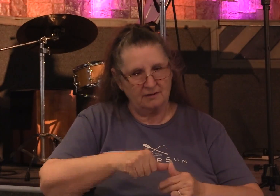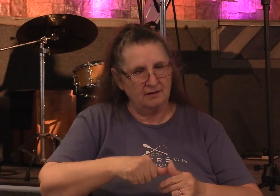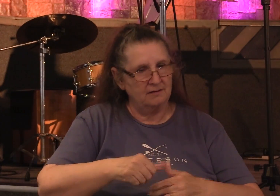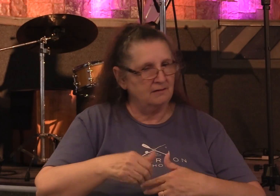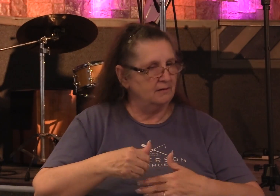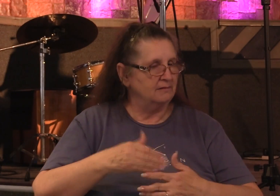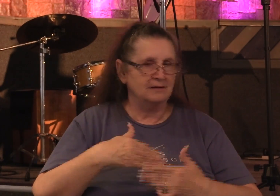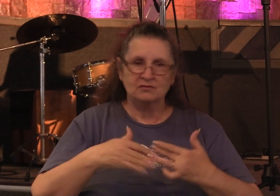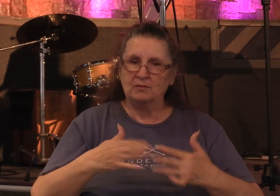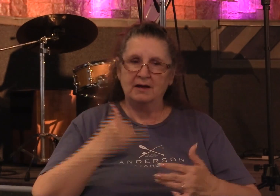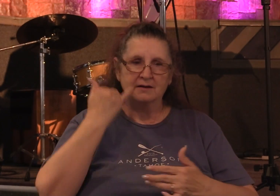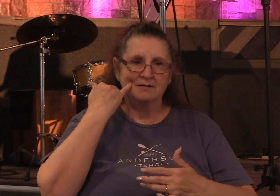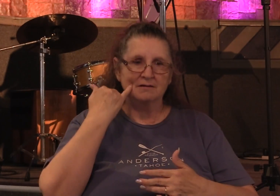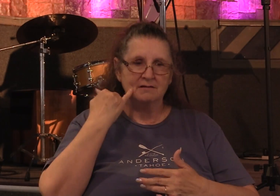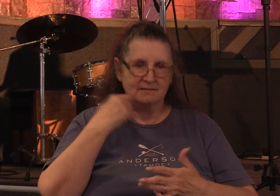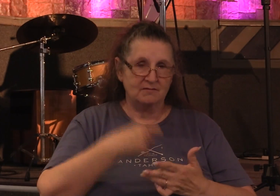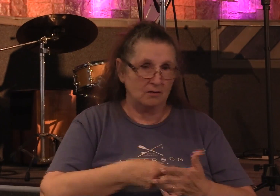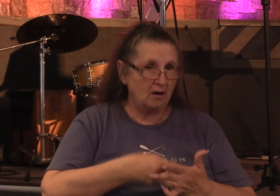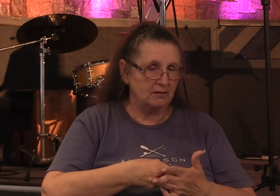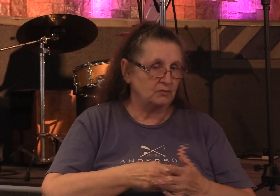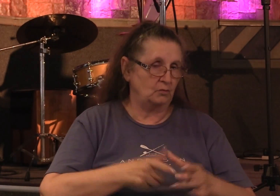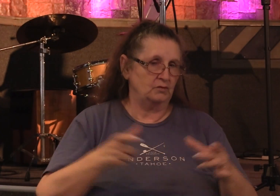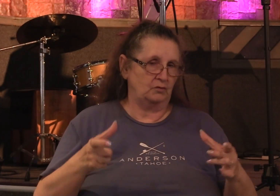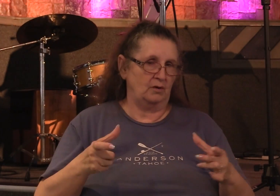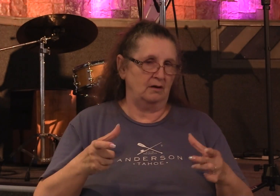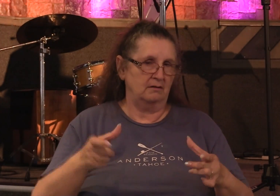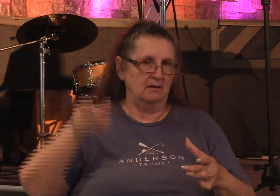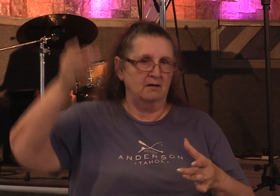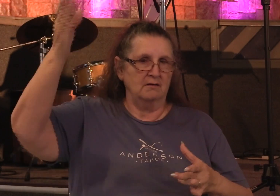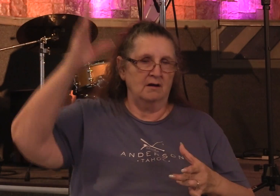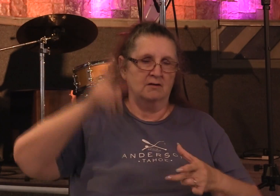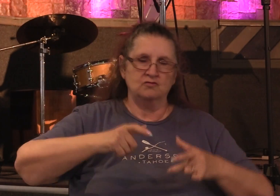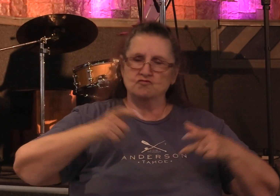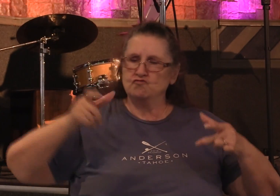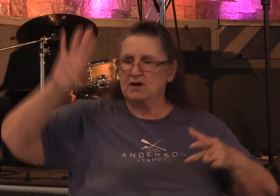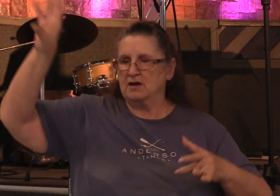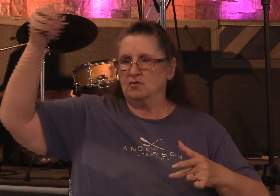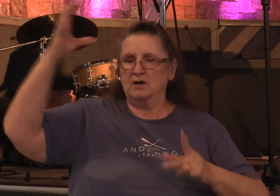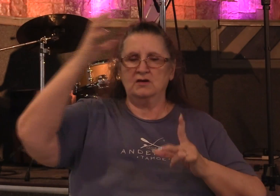something to do so. And God's great grace was upon them all.